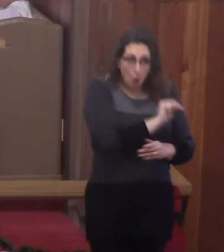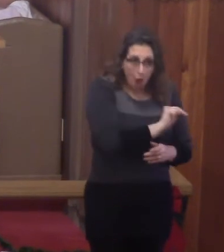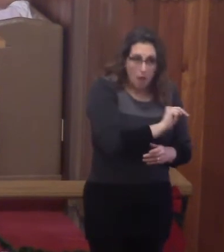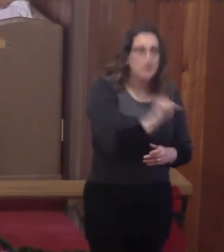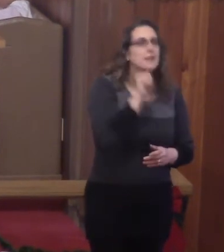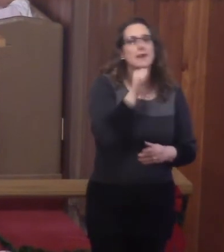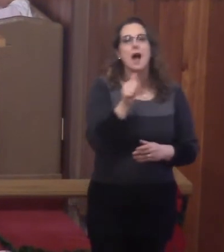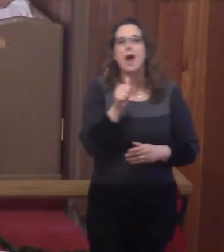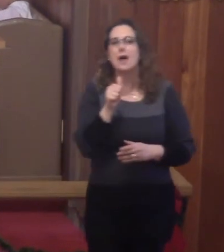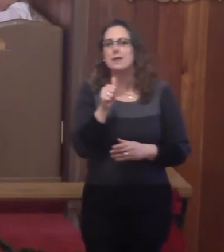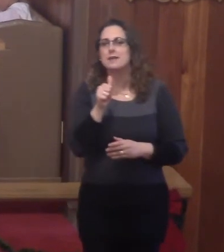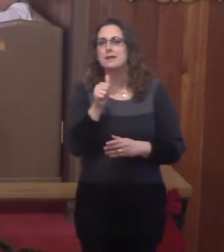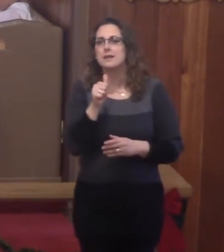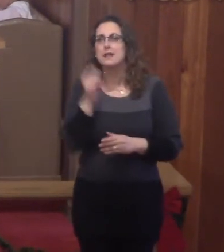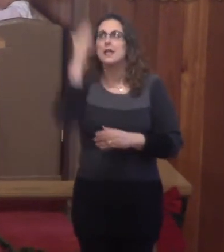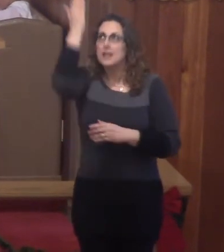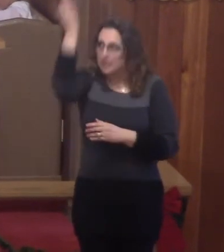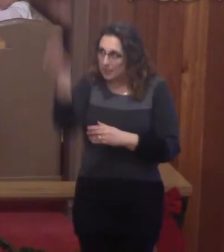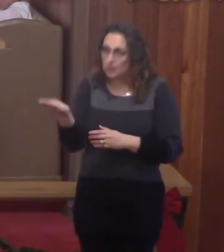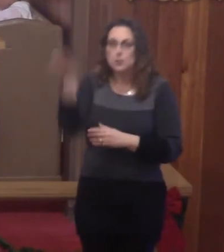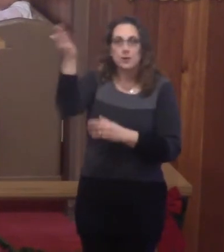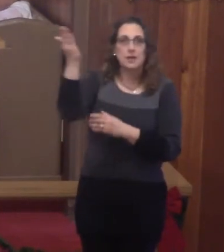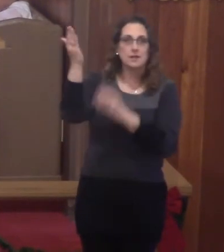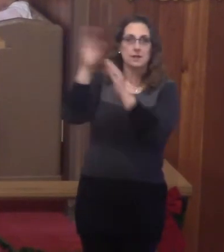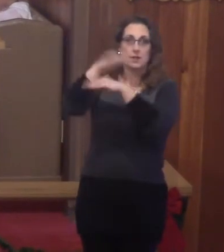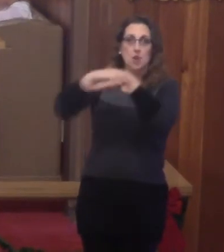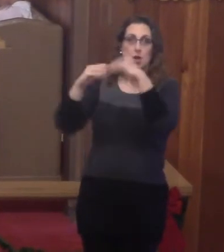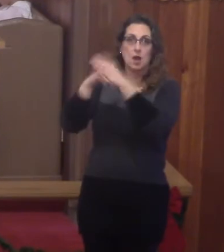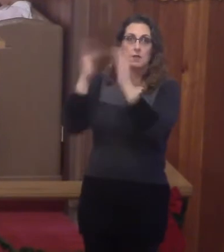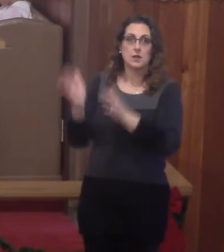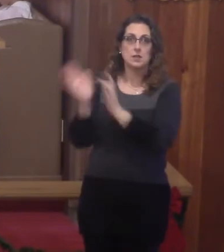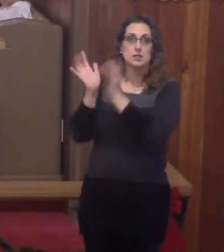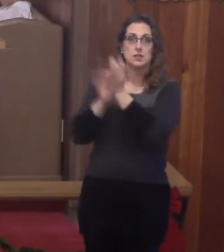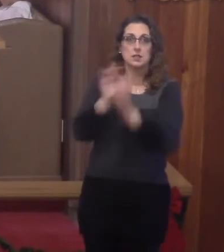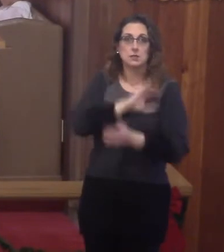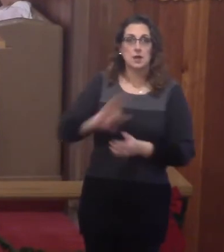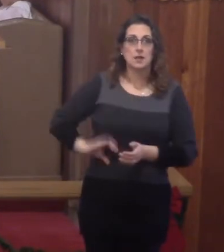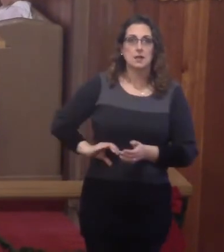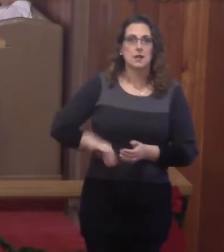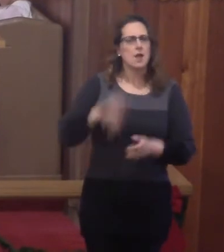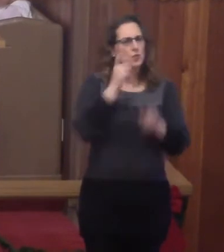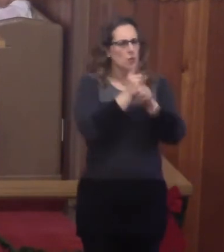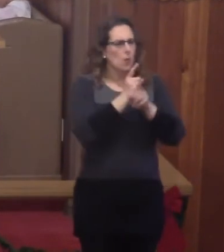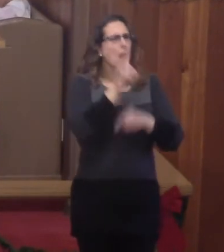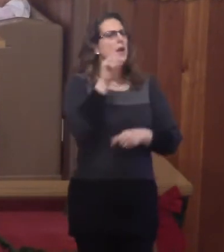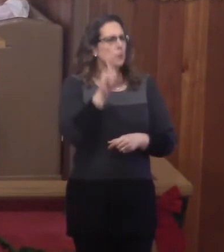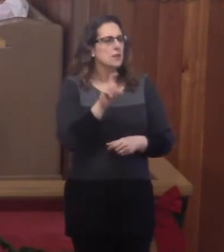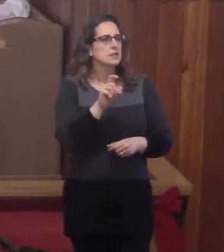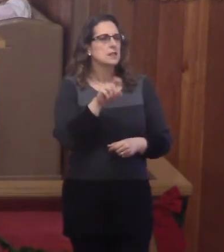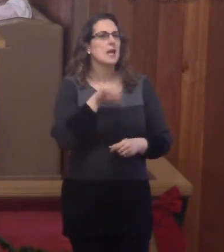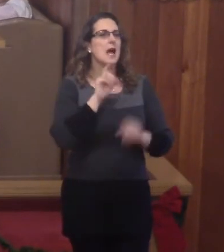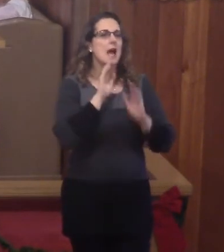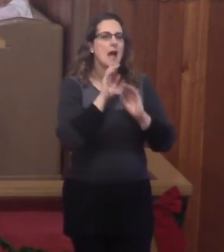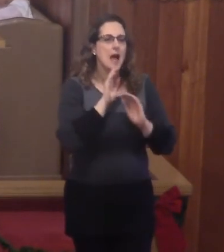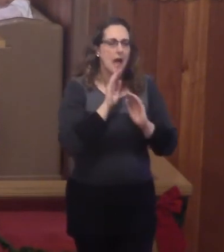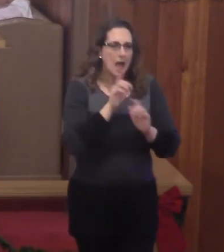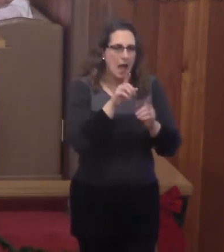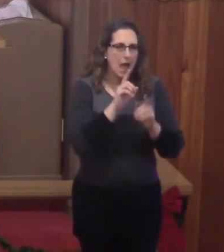by he who is the comforter, Jesus Christ. For the right question to ask is not about John, but about Jesus.